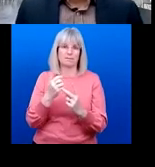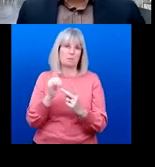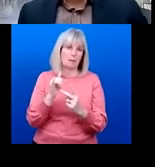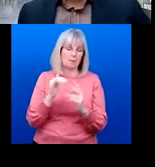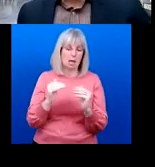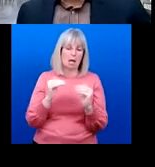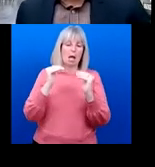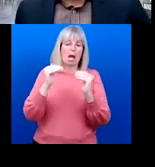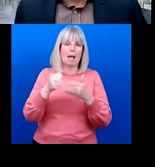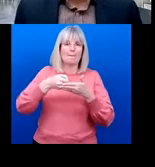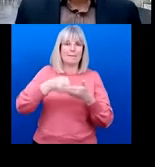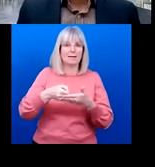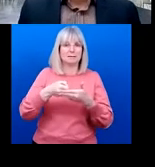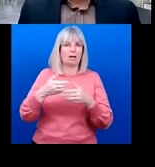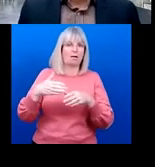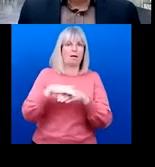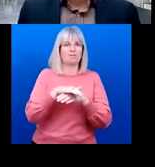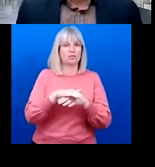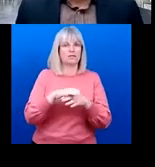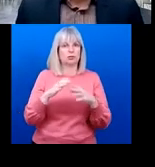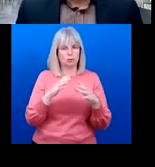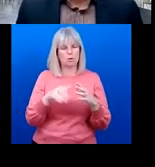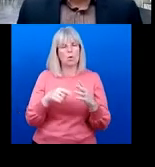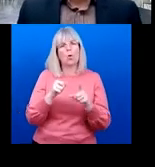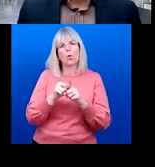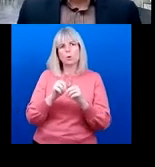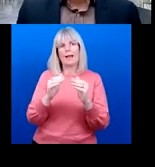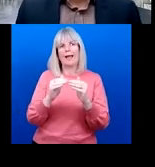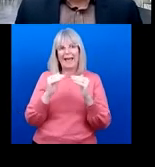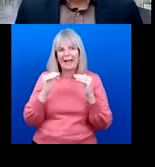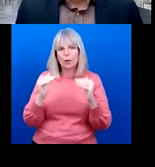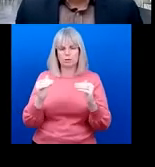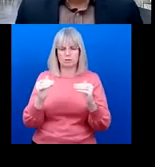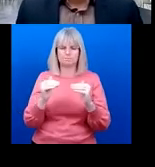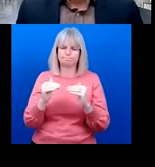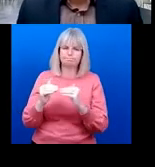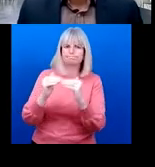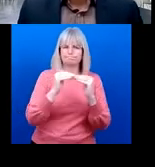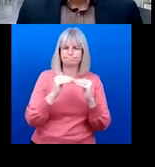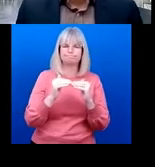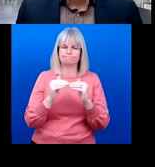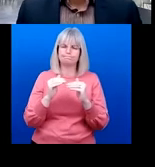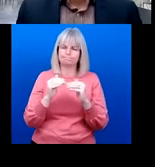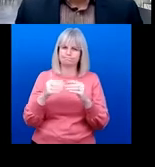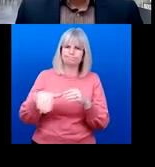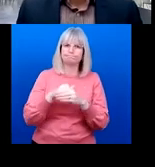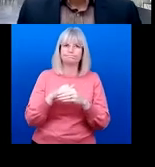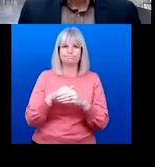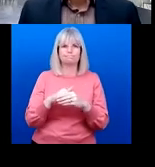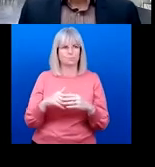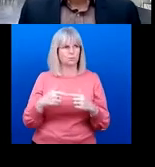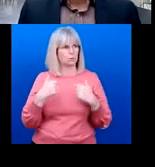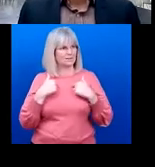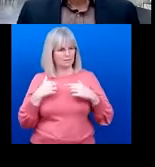Alakos also in order to ensure that equity is a fundamental component as the sector advances towards achieving and increasing